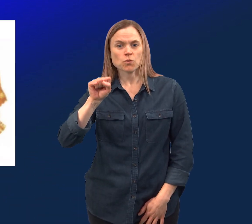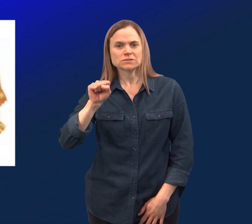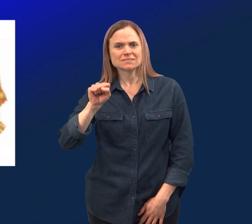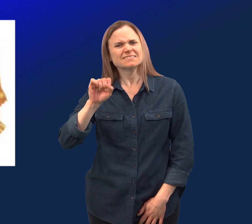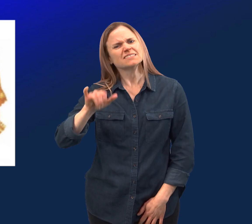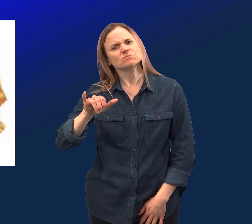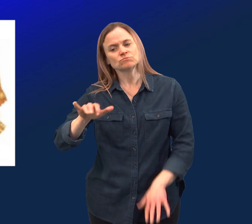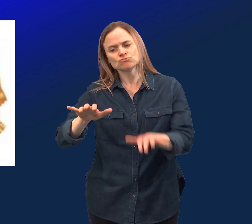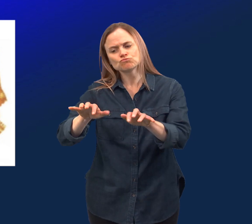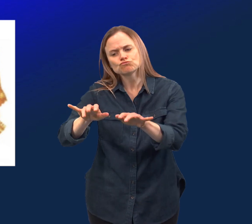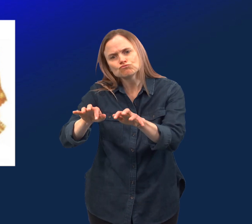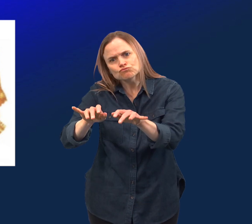Toes